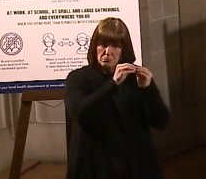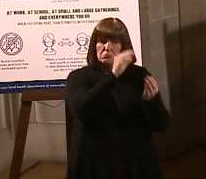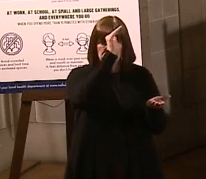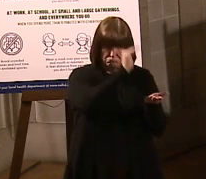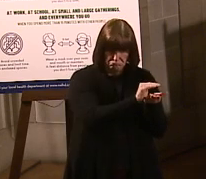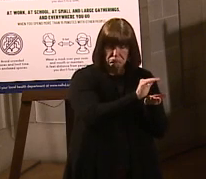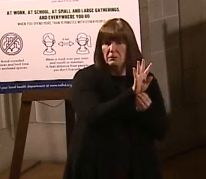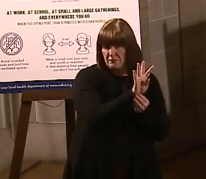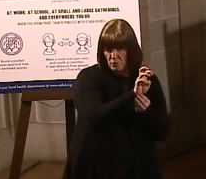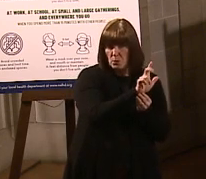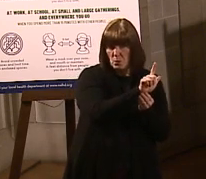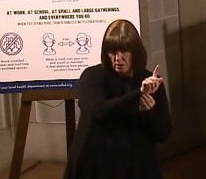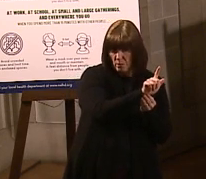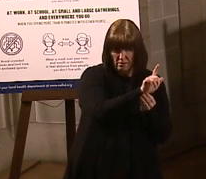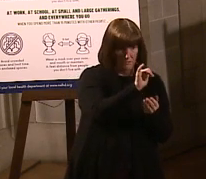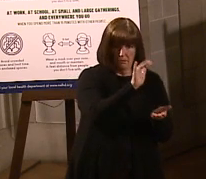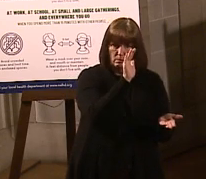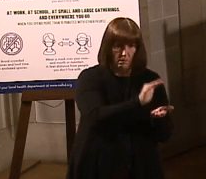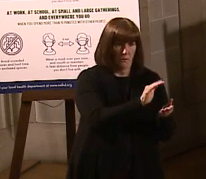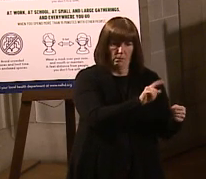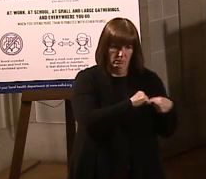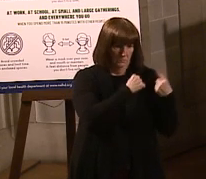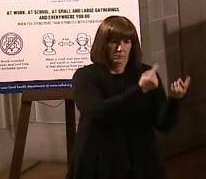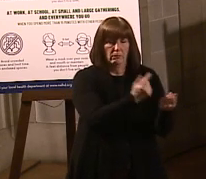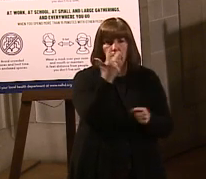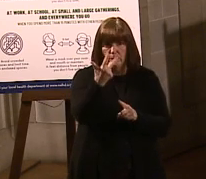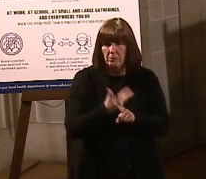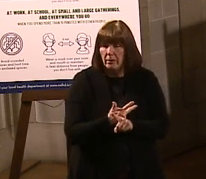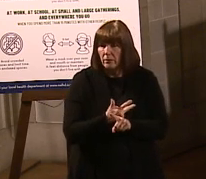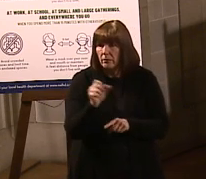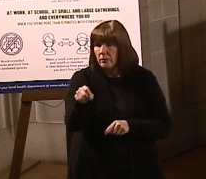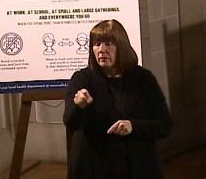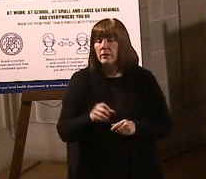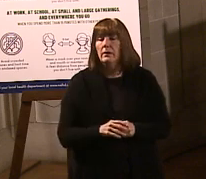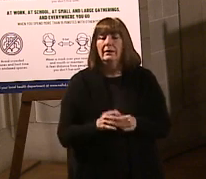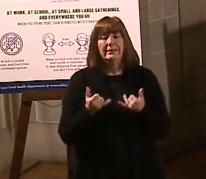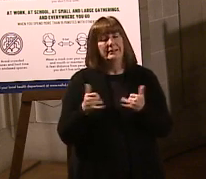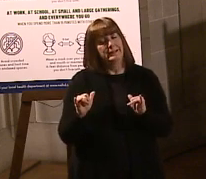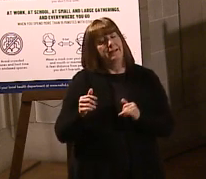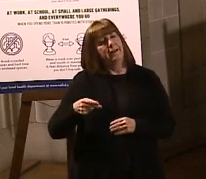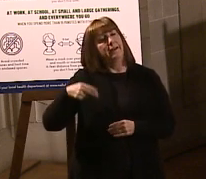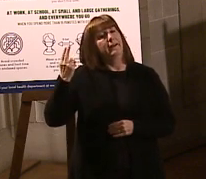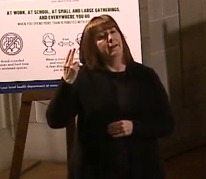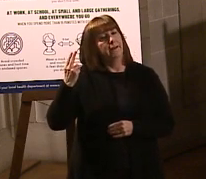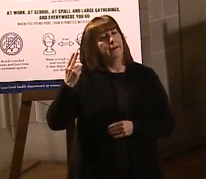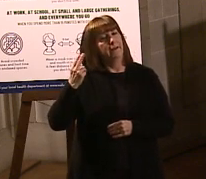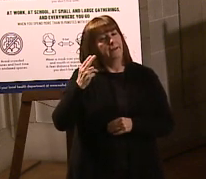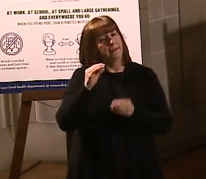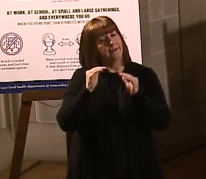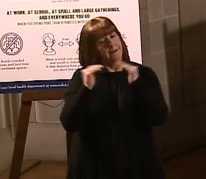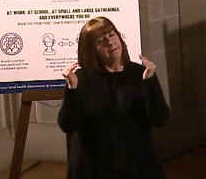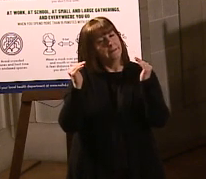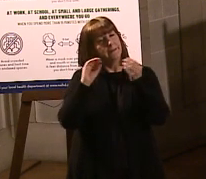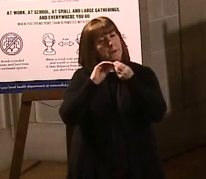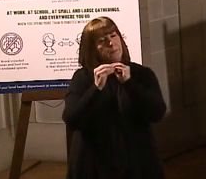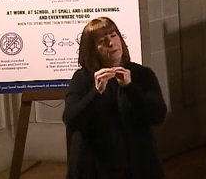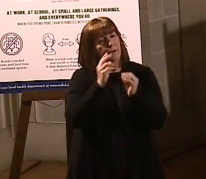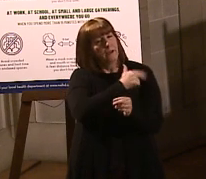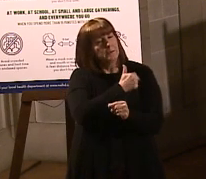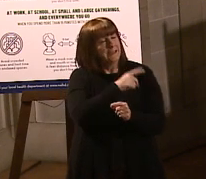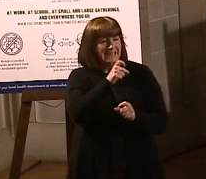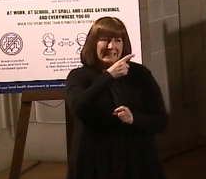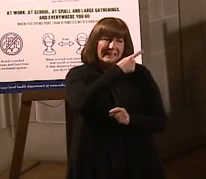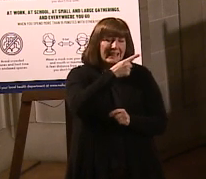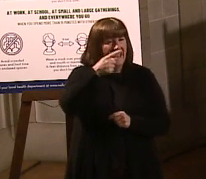421, lowest level in nearly three months, it's still a high level of hospitalizations, right, we would need to have this number